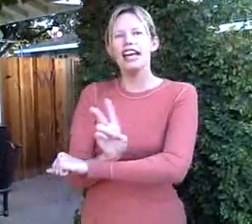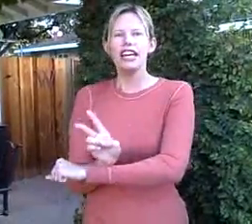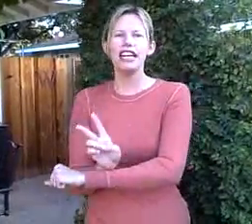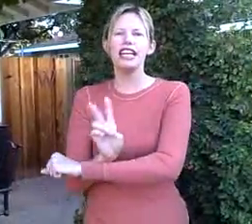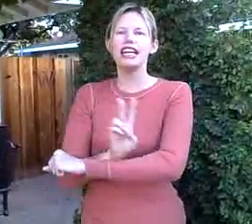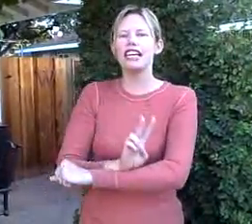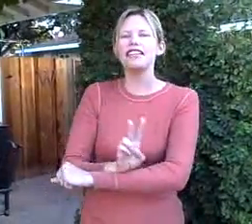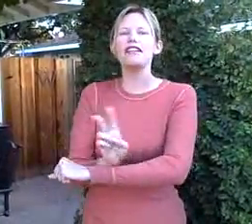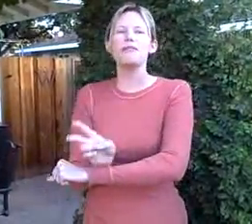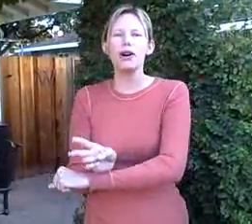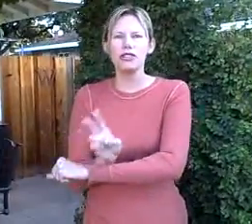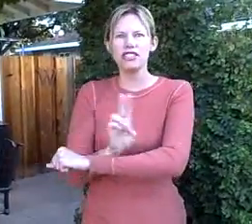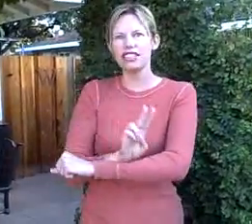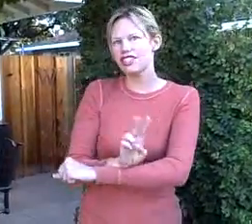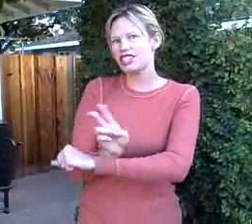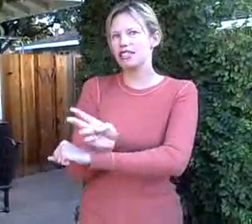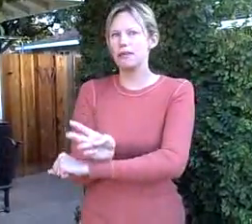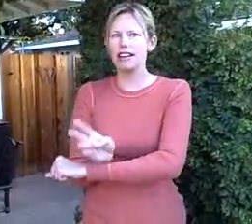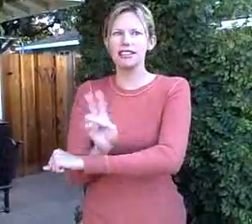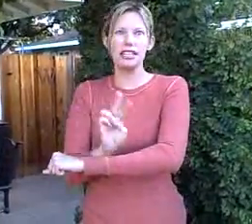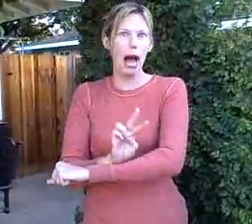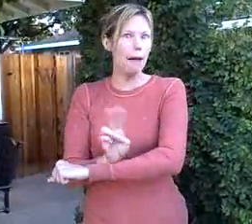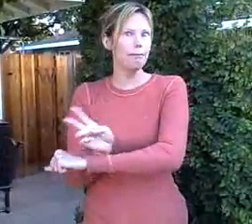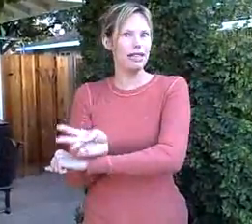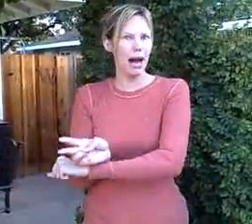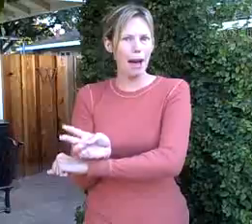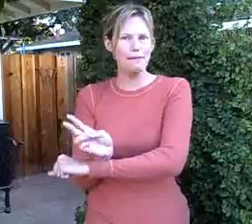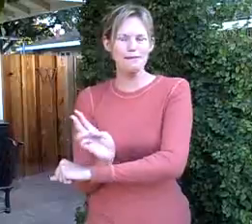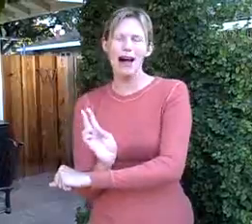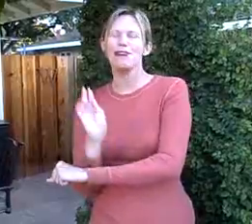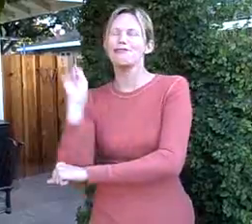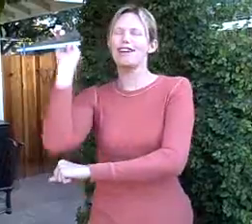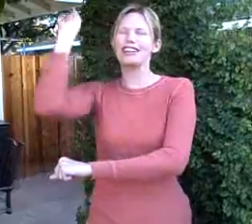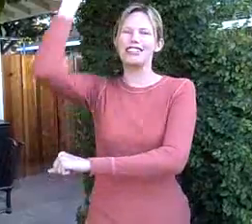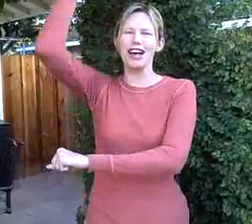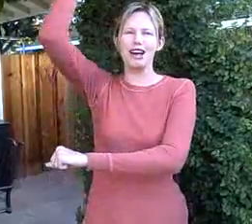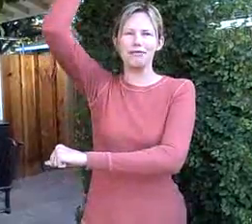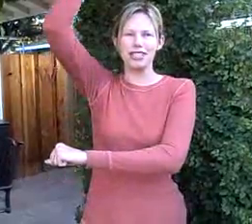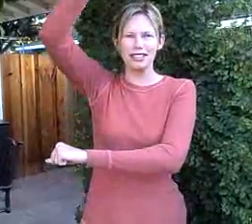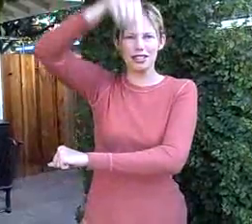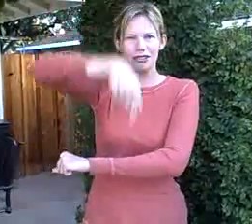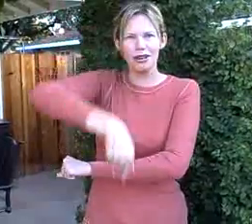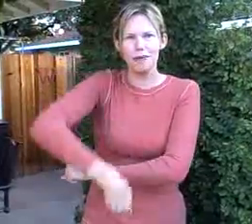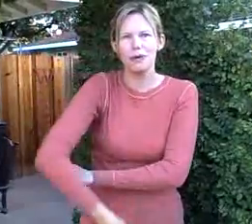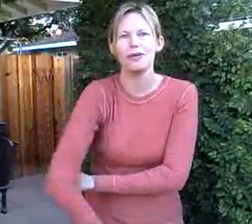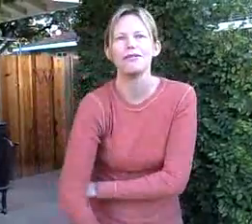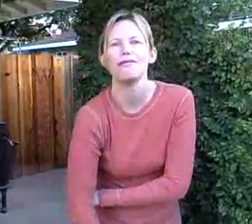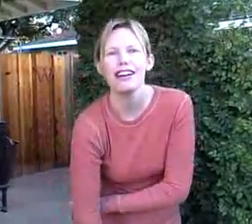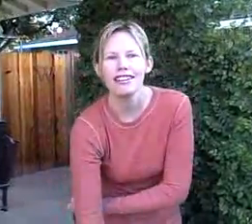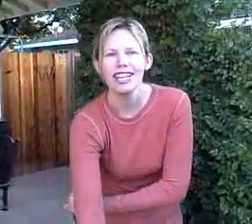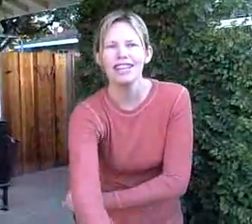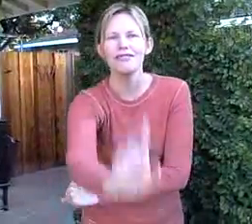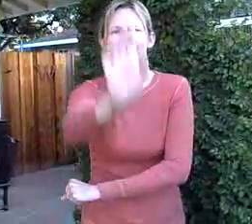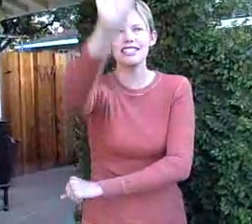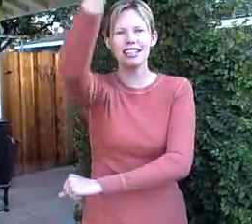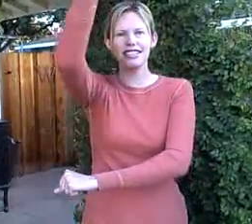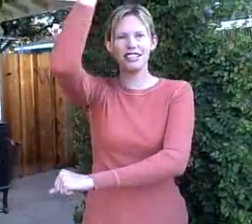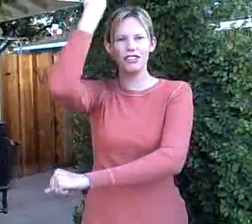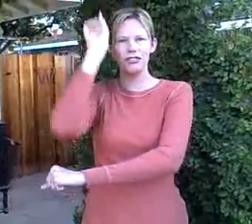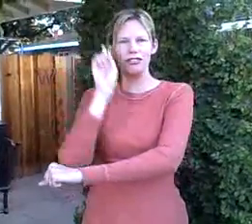eating their most delicious bugs, yum, yum! One jumped into the pool where it was nice and cool,